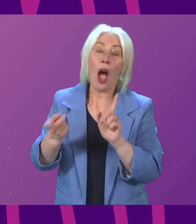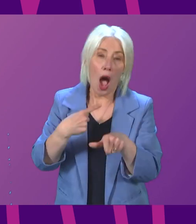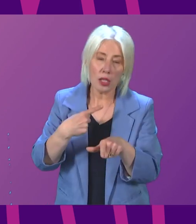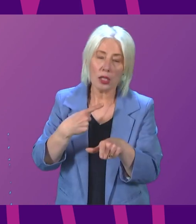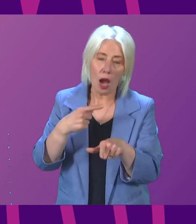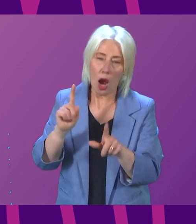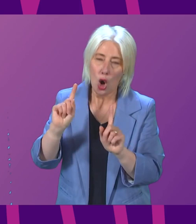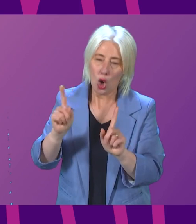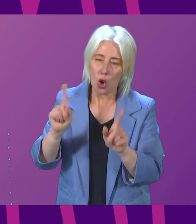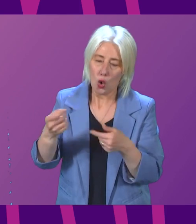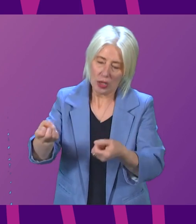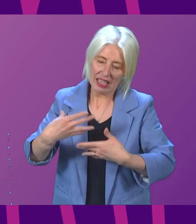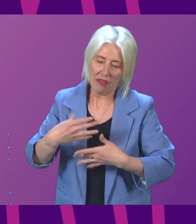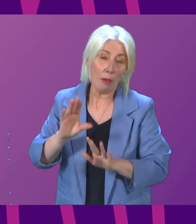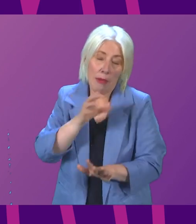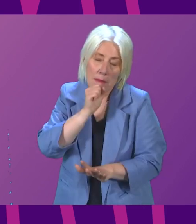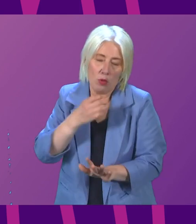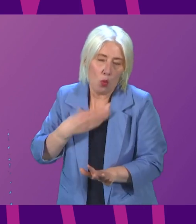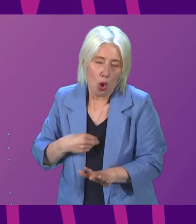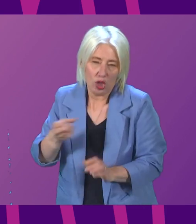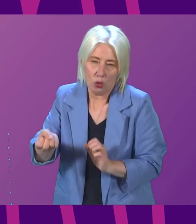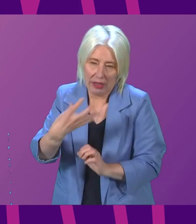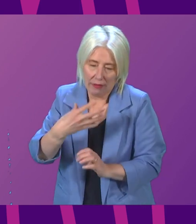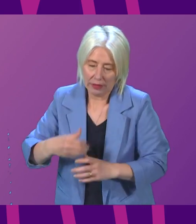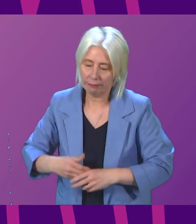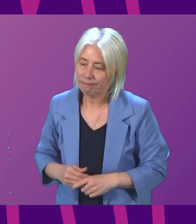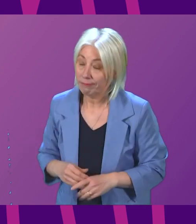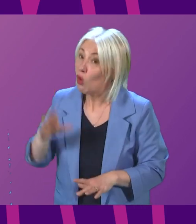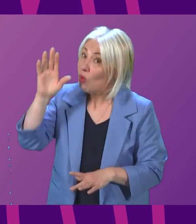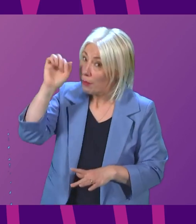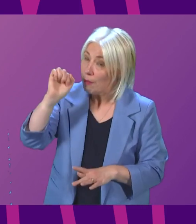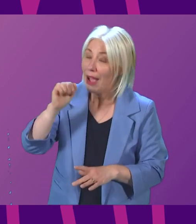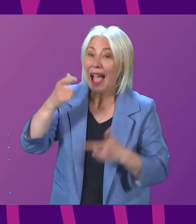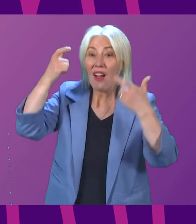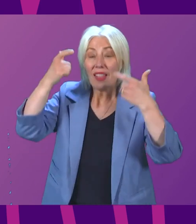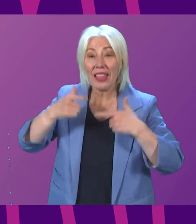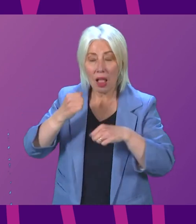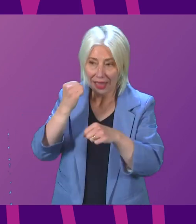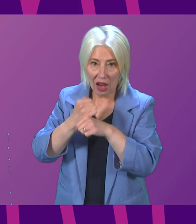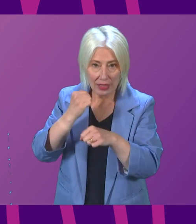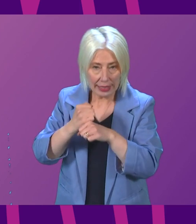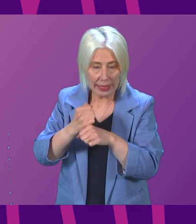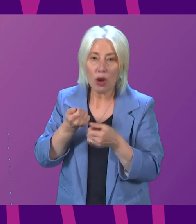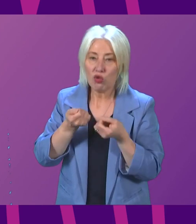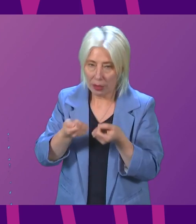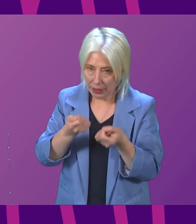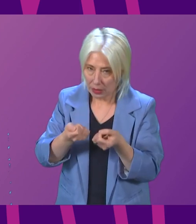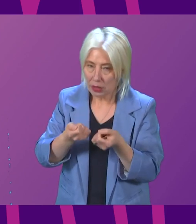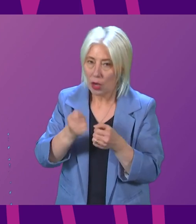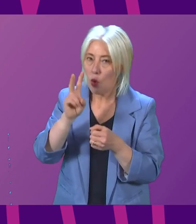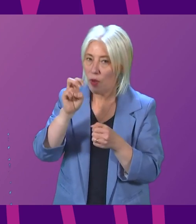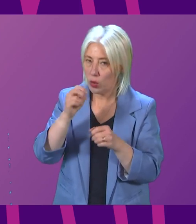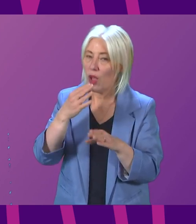Minister couldn't give or doesn't want to give. And let's remember that there is a legal guarantee of treatment, a legal guarantee for treatment within